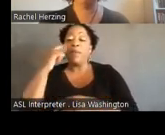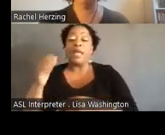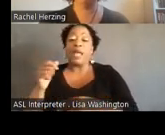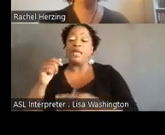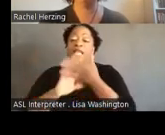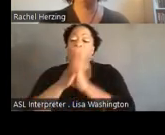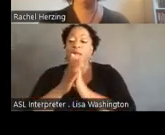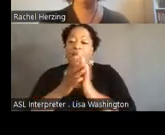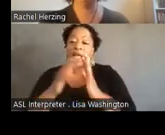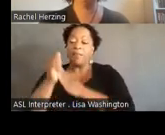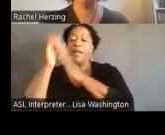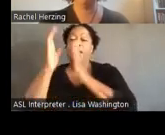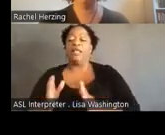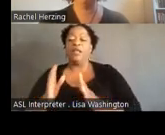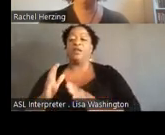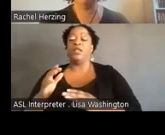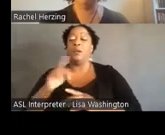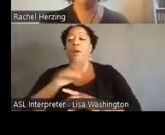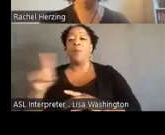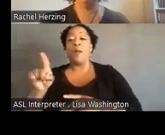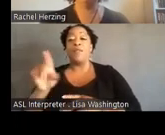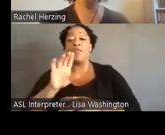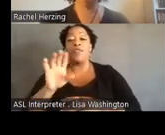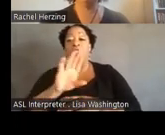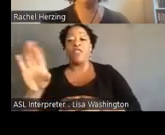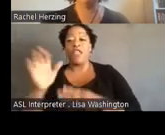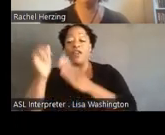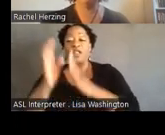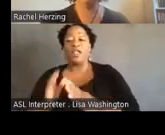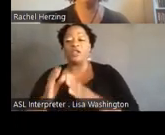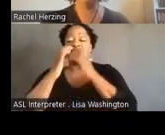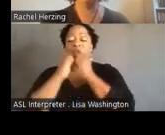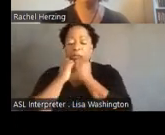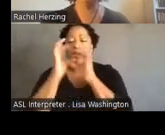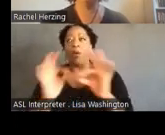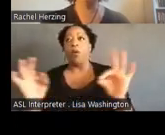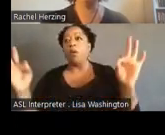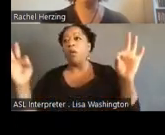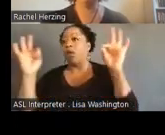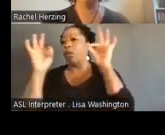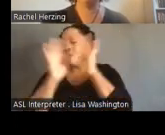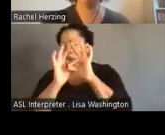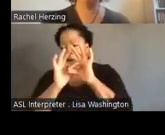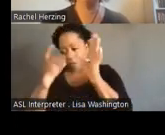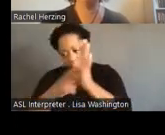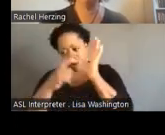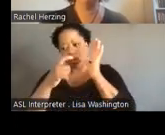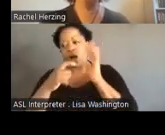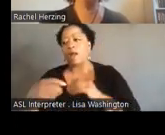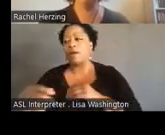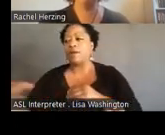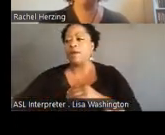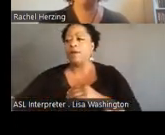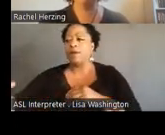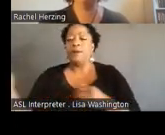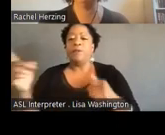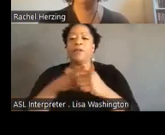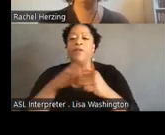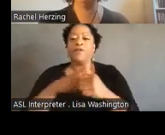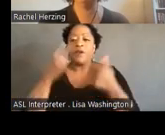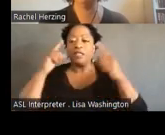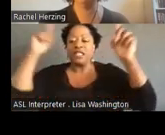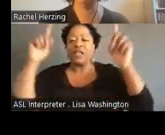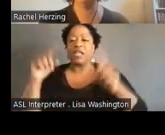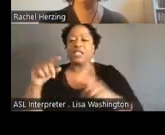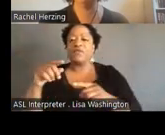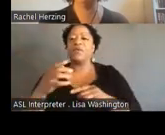but their leadership was invaluable. My understanding is that this was the first successful grassroots challenge to